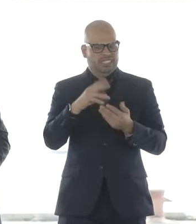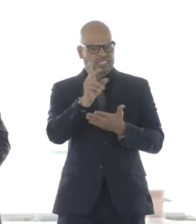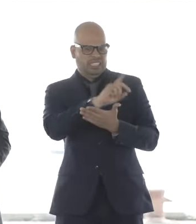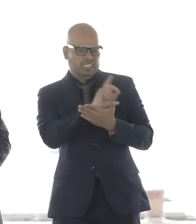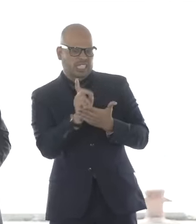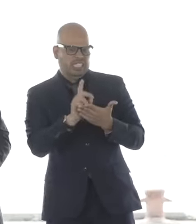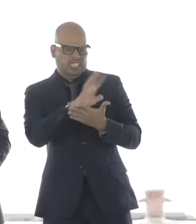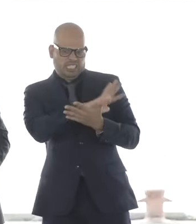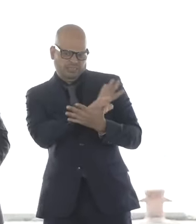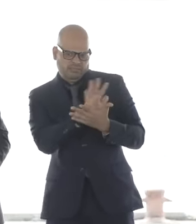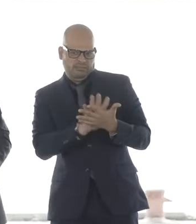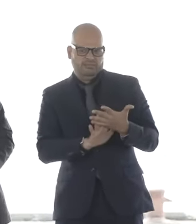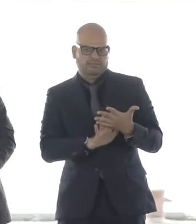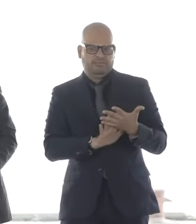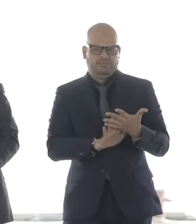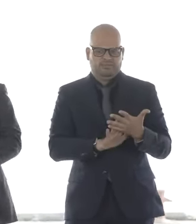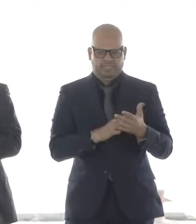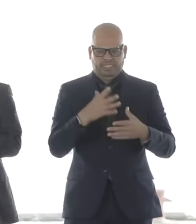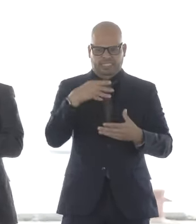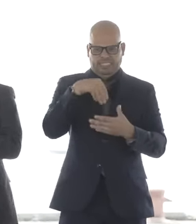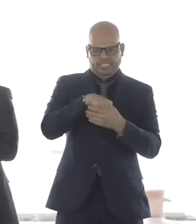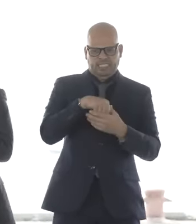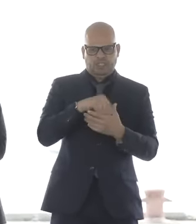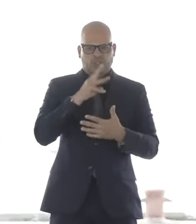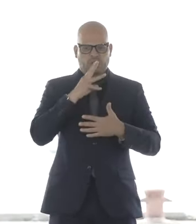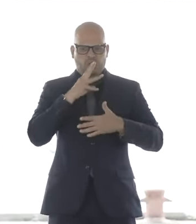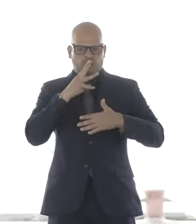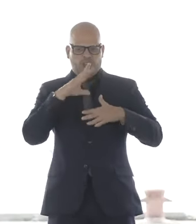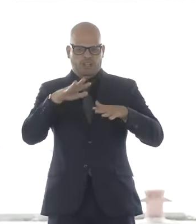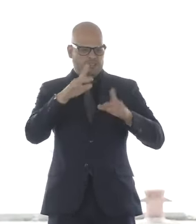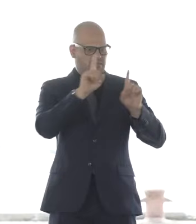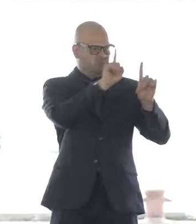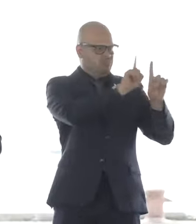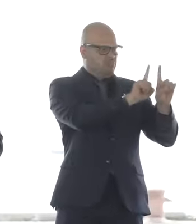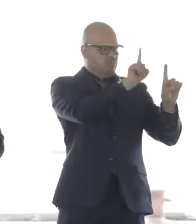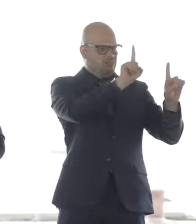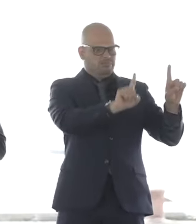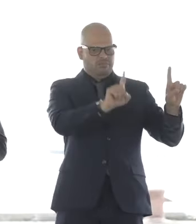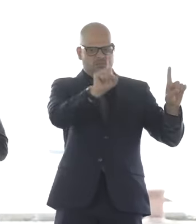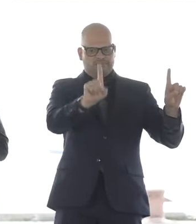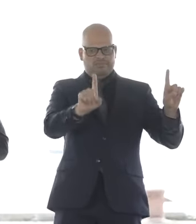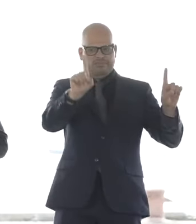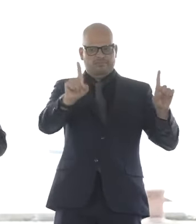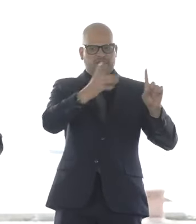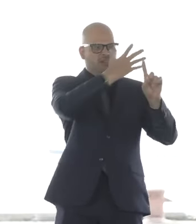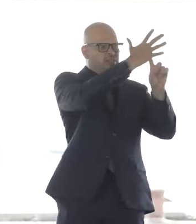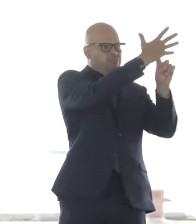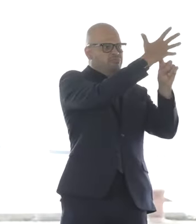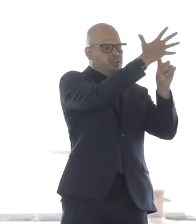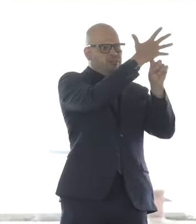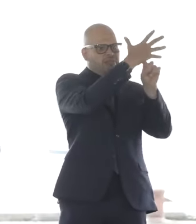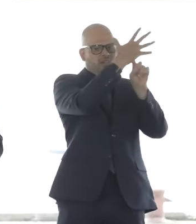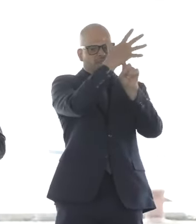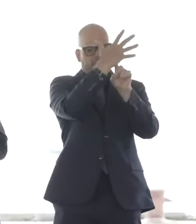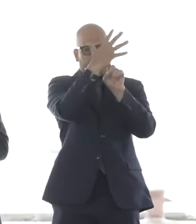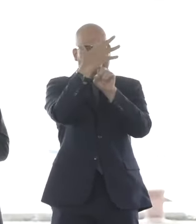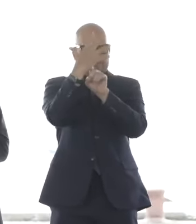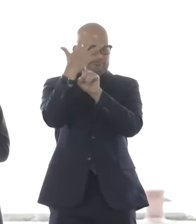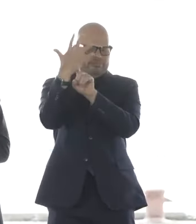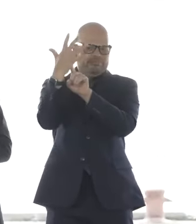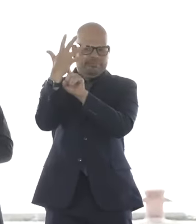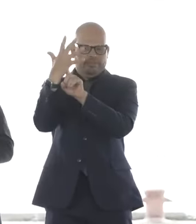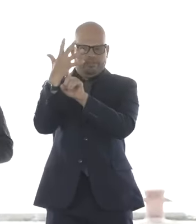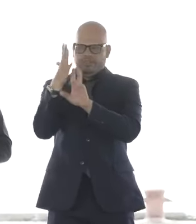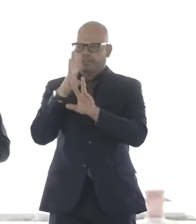I want to thank you. I'm going to turn the presentation over to Bonnie Bain, my